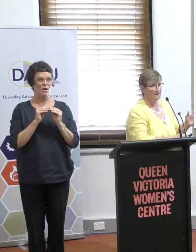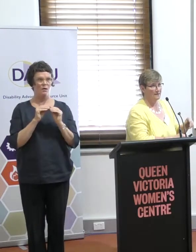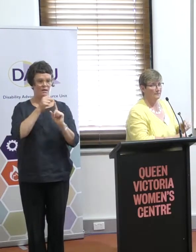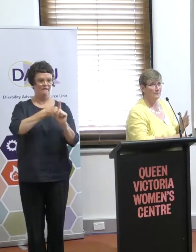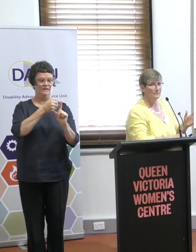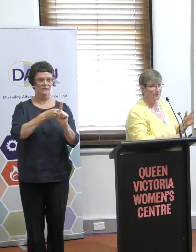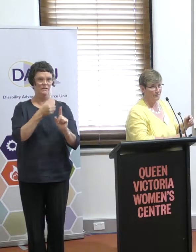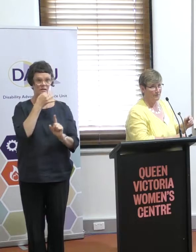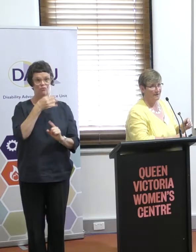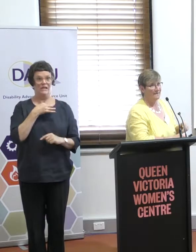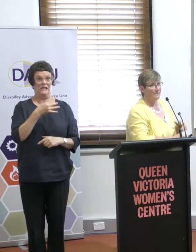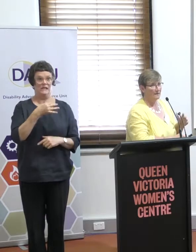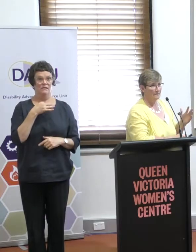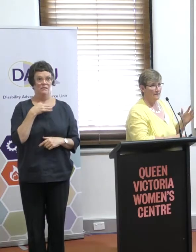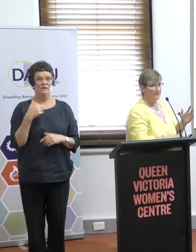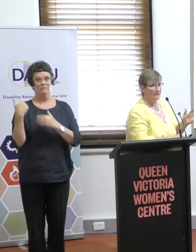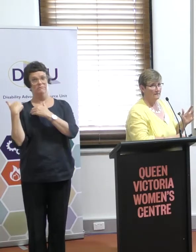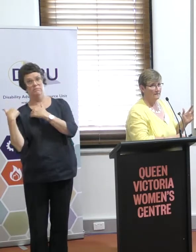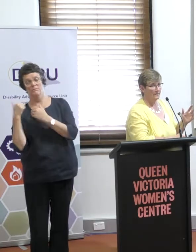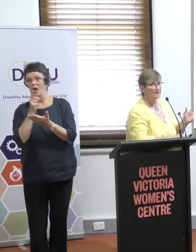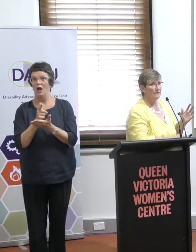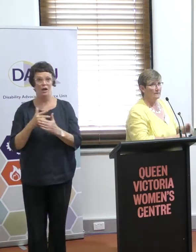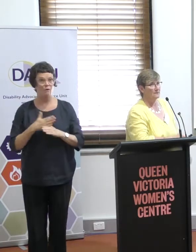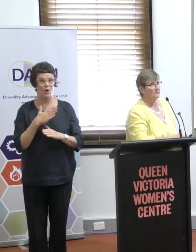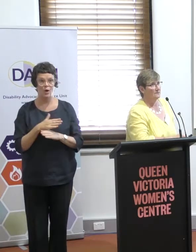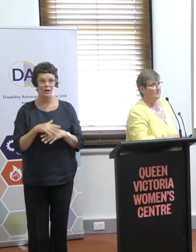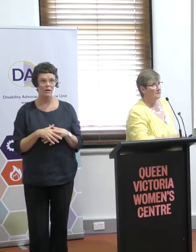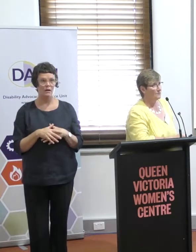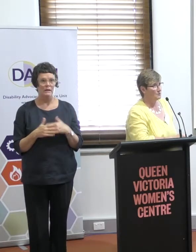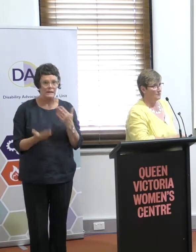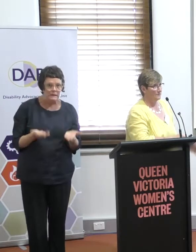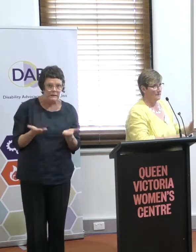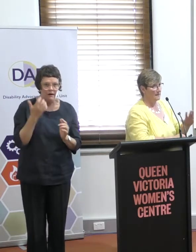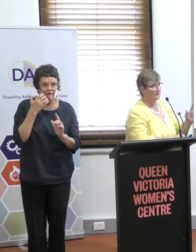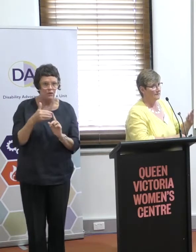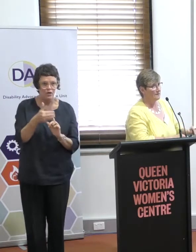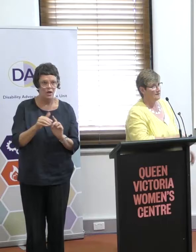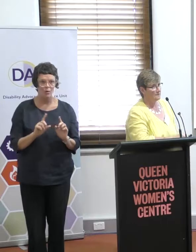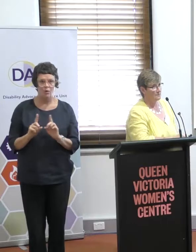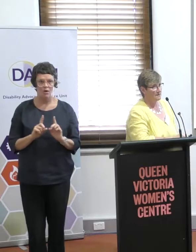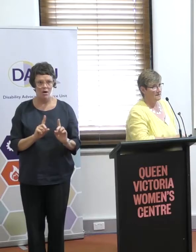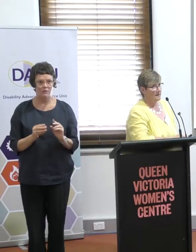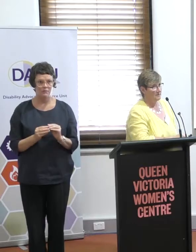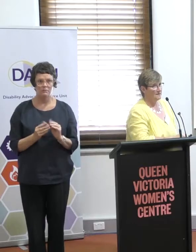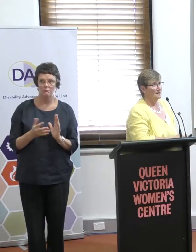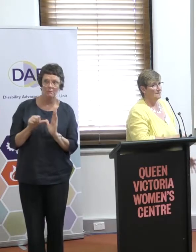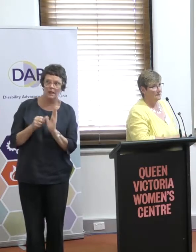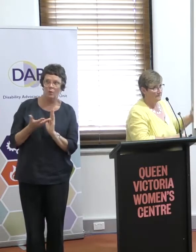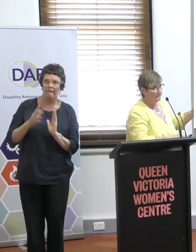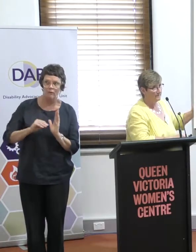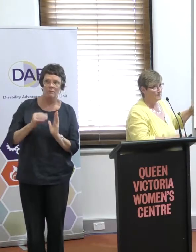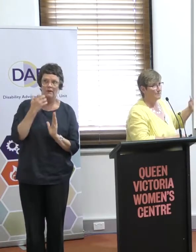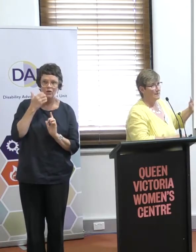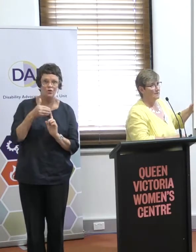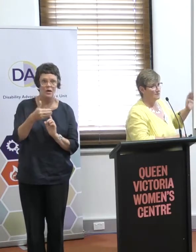under threat. Overwhelmed with work, relatively uncertain of its future for many of the funding sources, but at the same